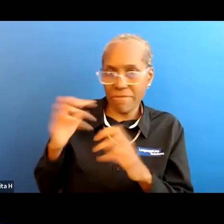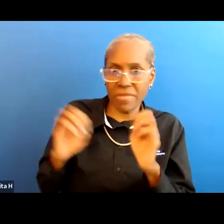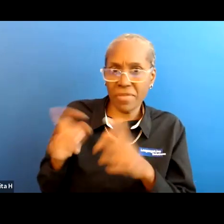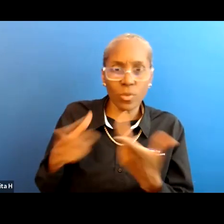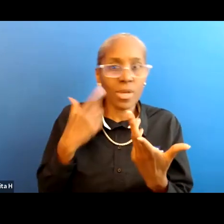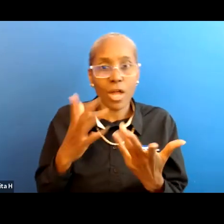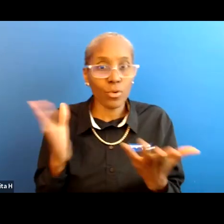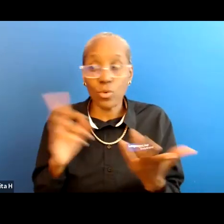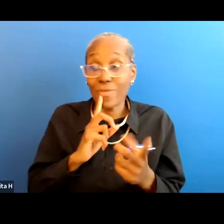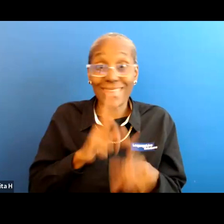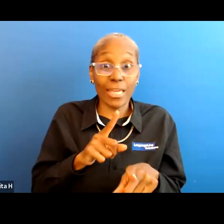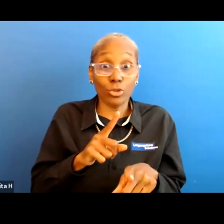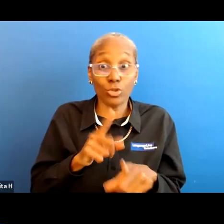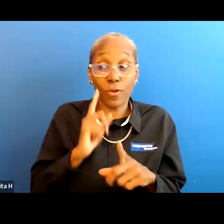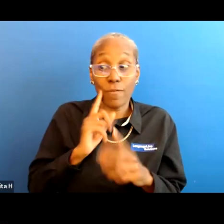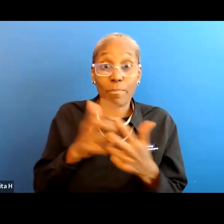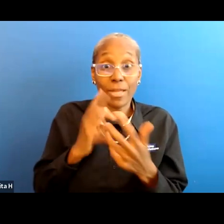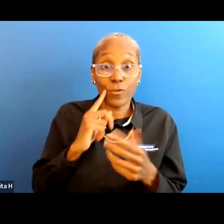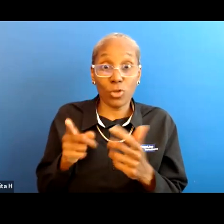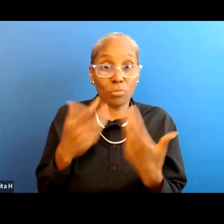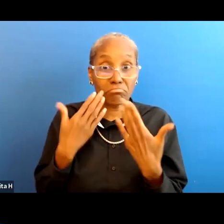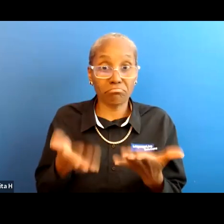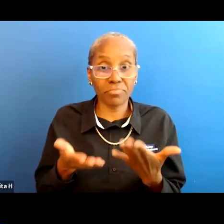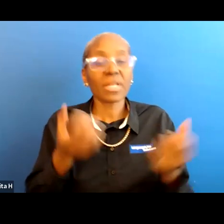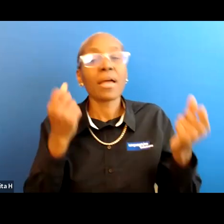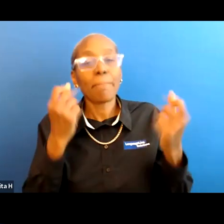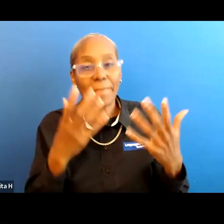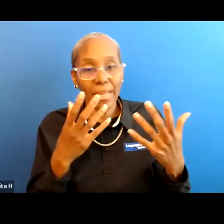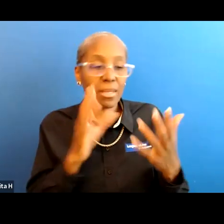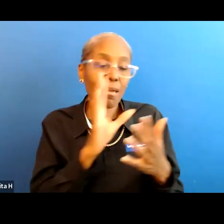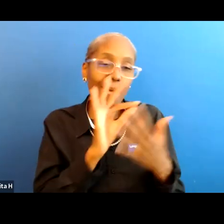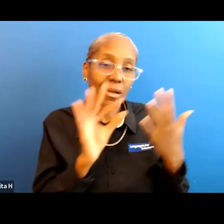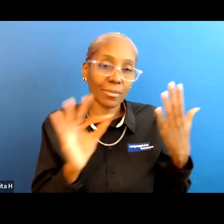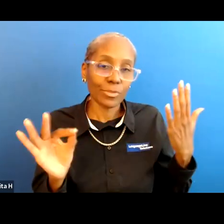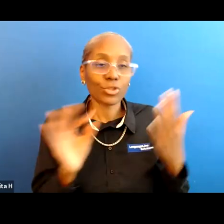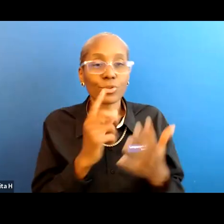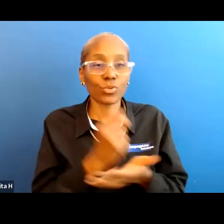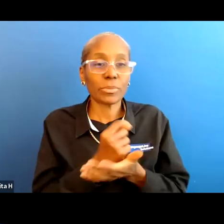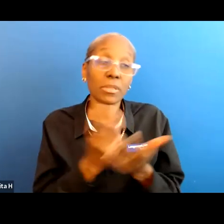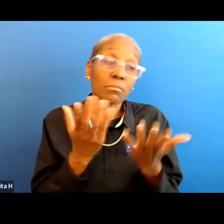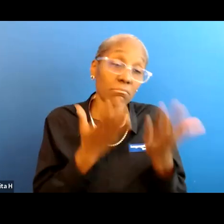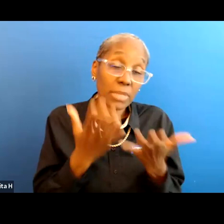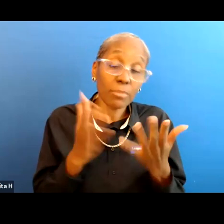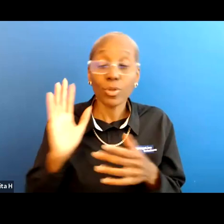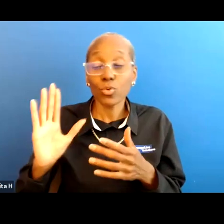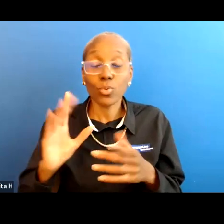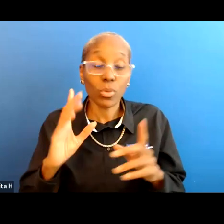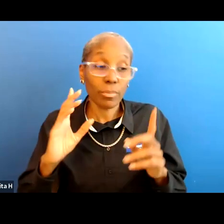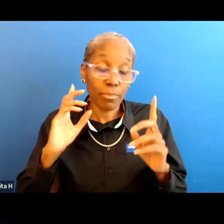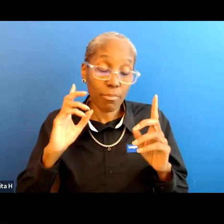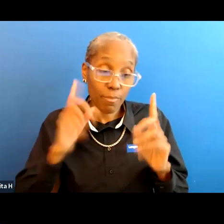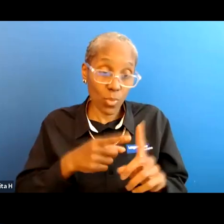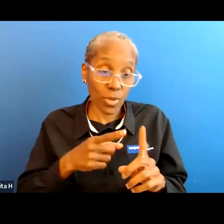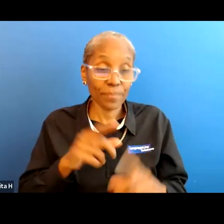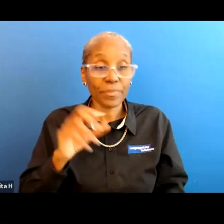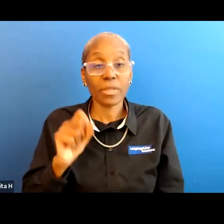don't know what the answer is for you in particular but there's a lot of alternative treatments now it could be that you're at the point where